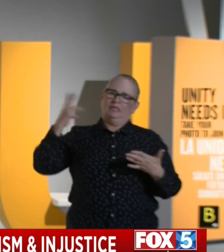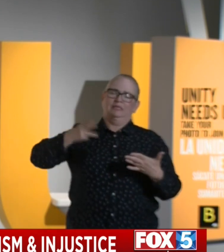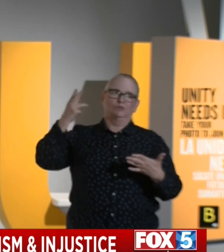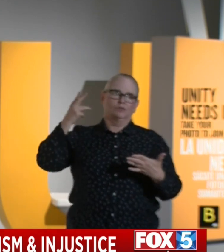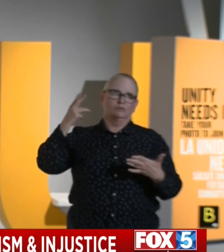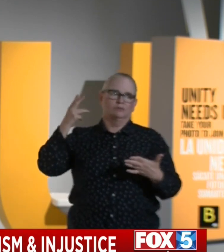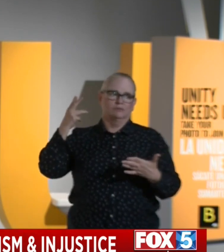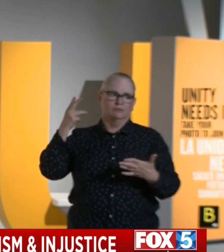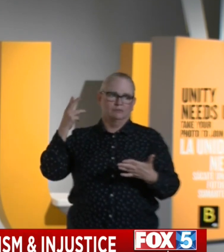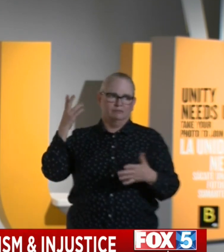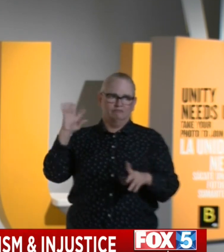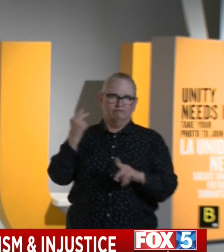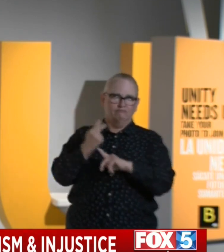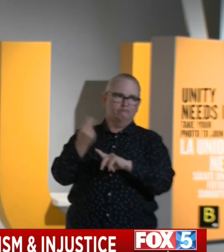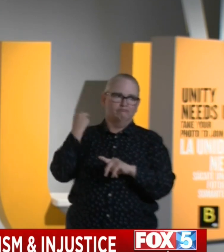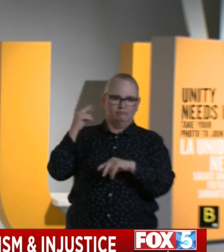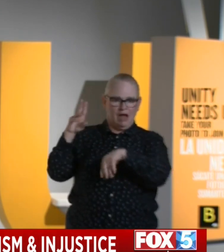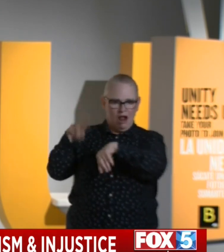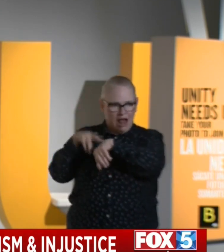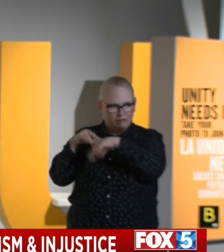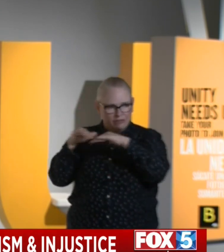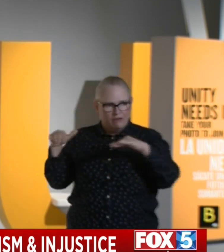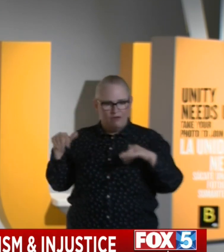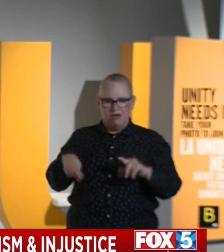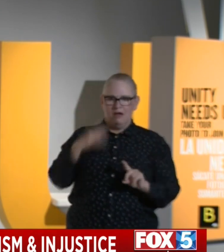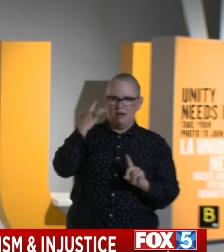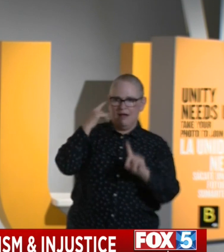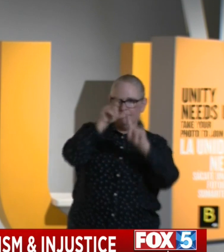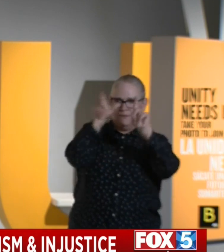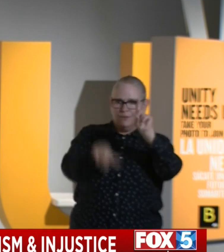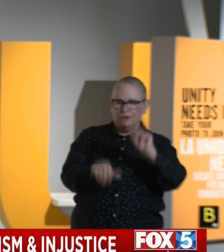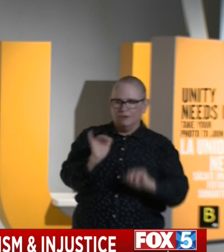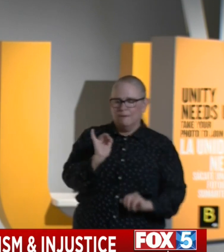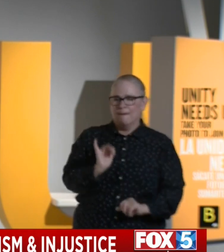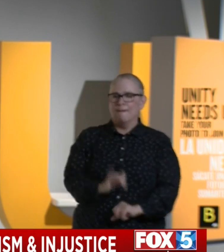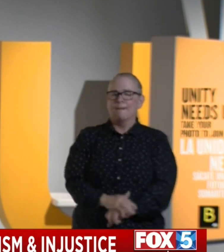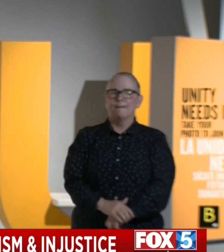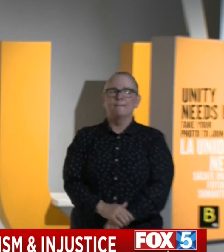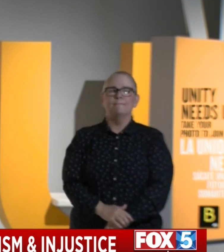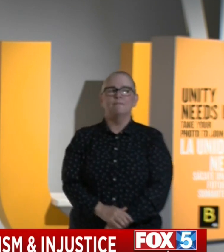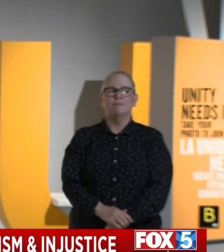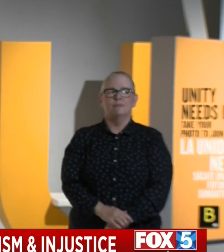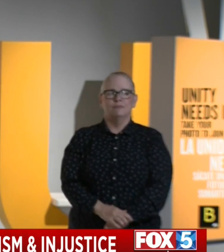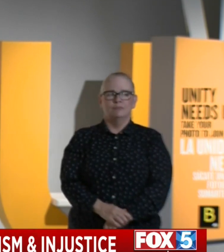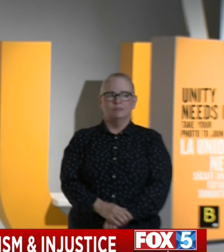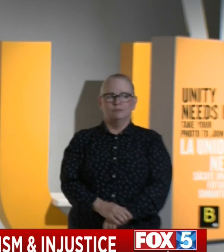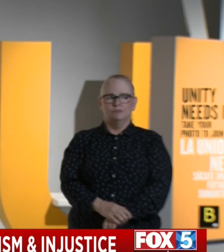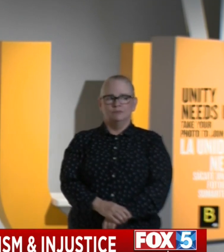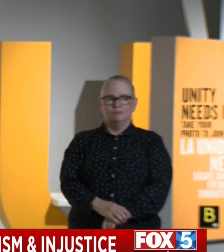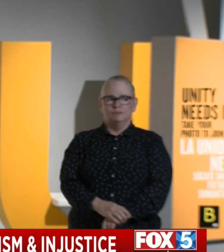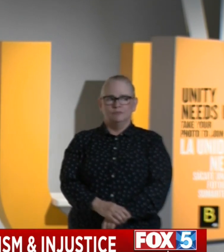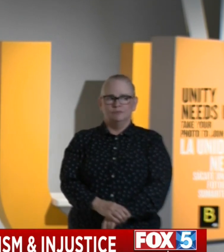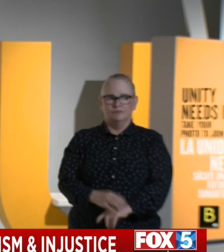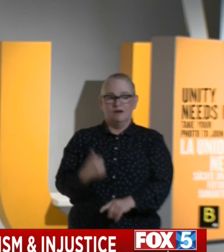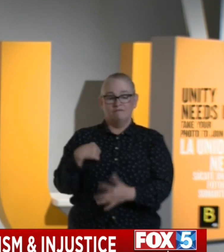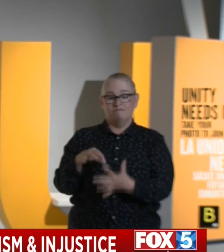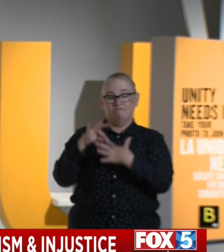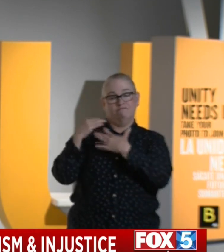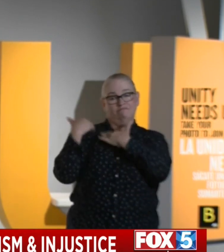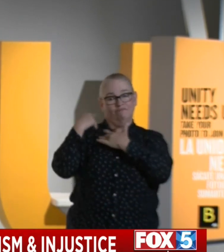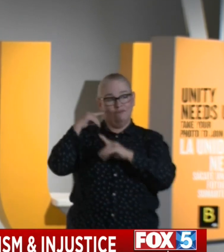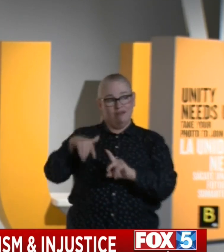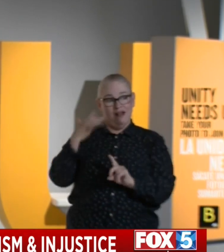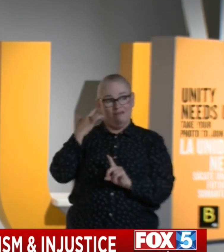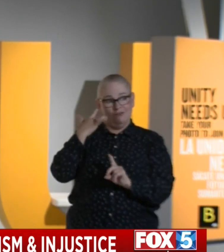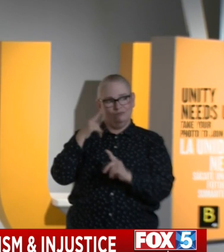of California. And we have a unique and special responsibility here in California to meet it and